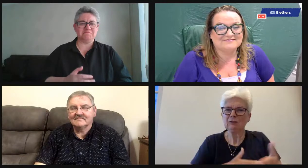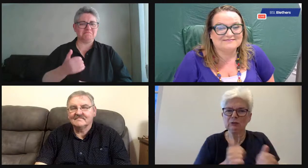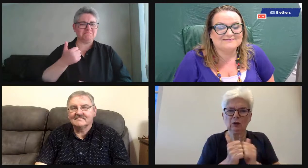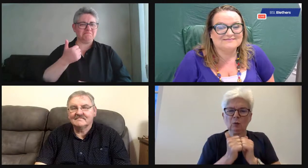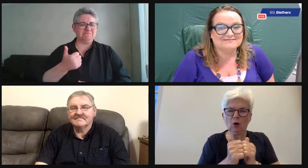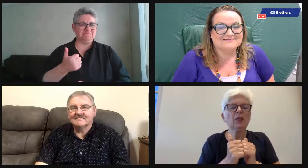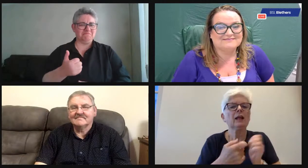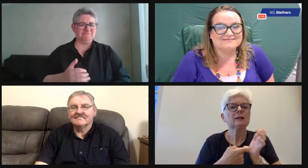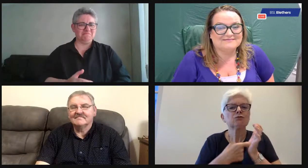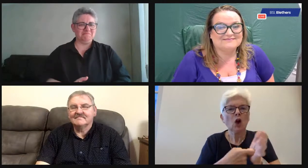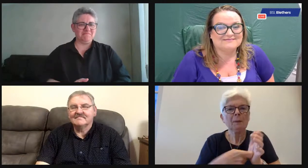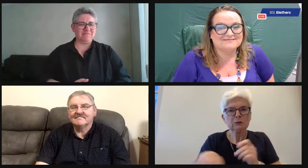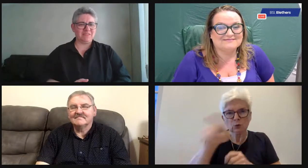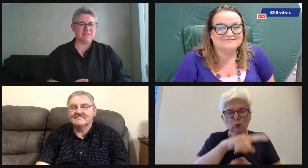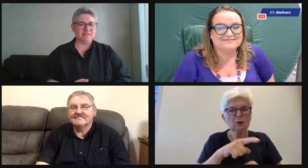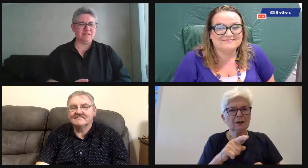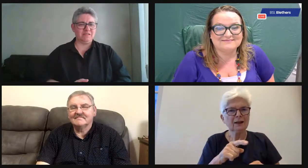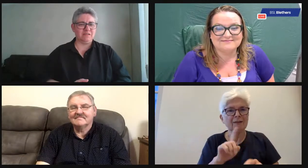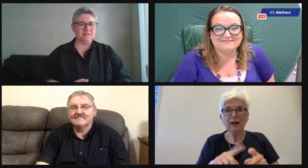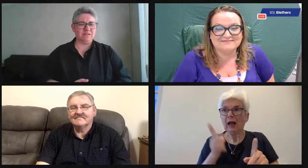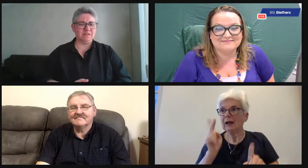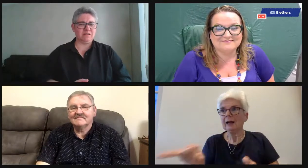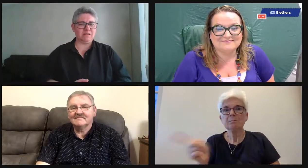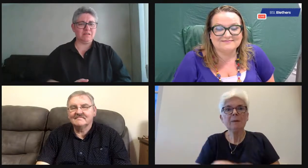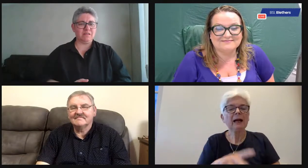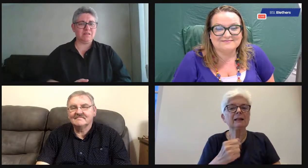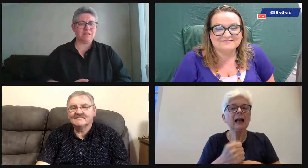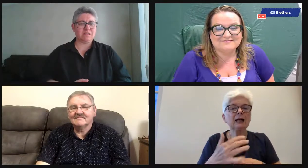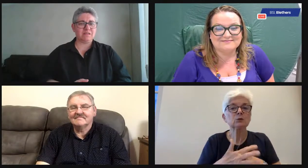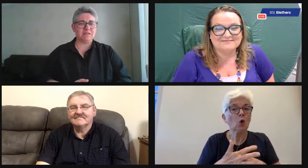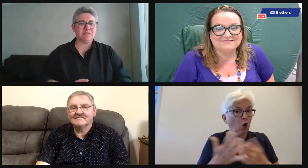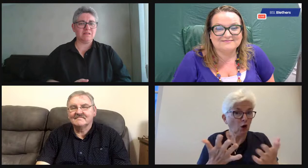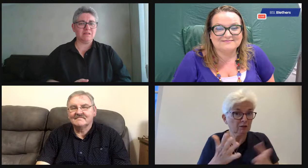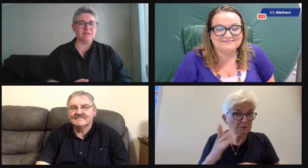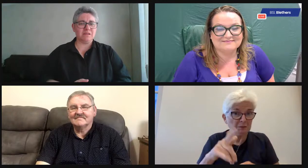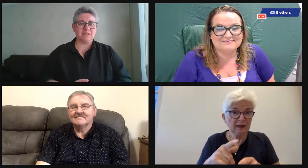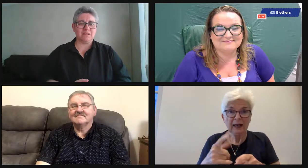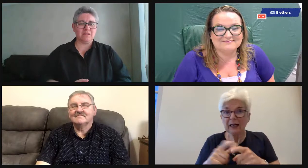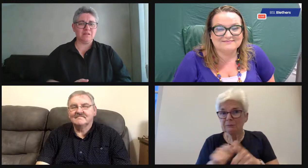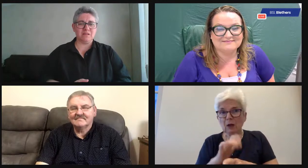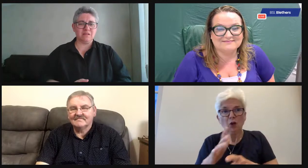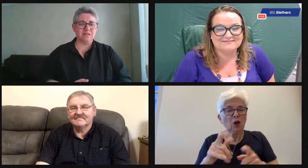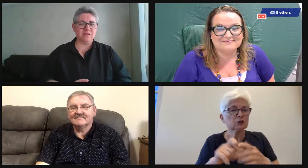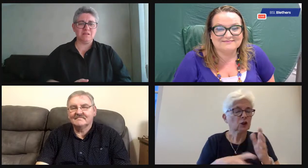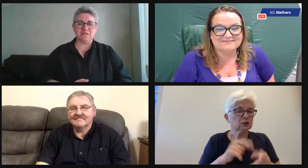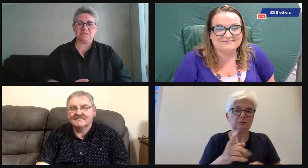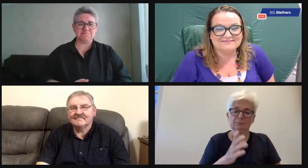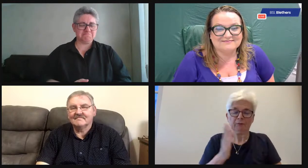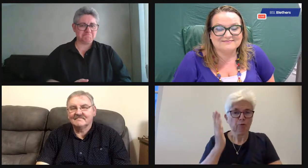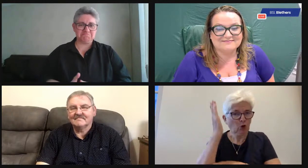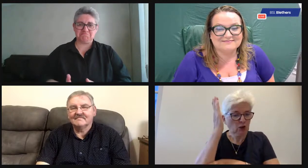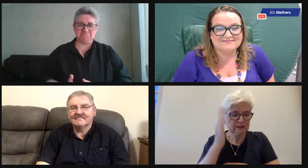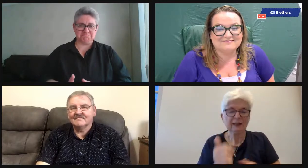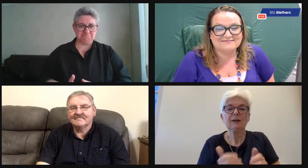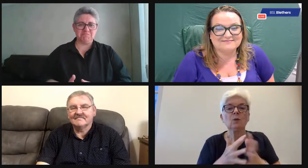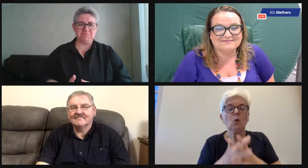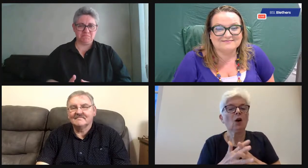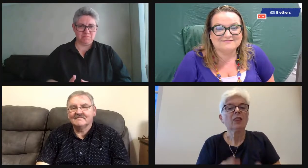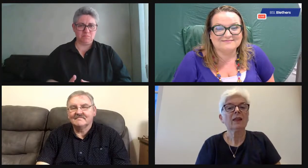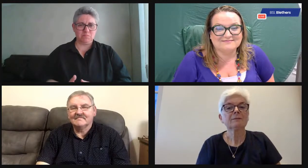to be honest. So really fantastic experience. Really worthwhile. I'd recommend to anyone, if the Commonwealth Games comes back to Glasgow or anywhere